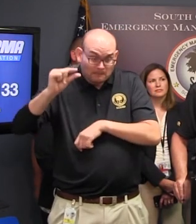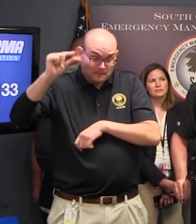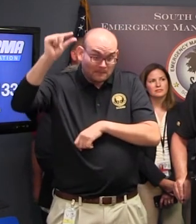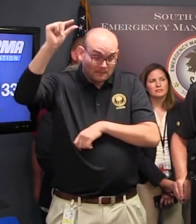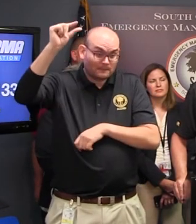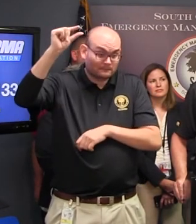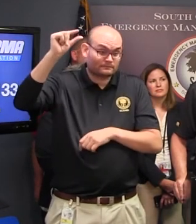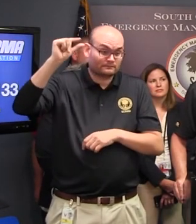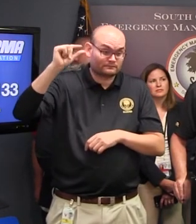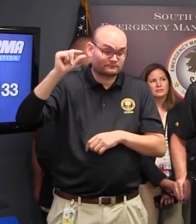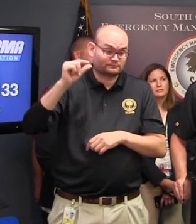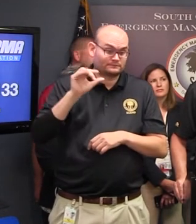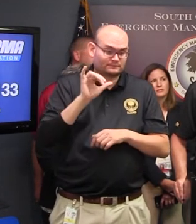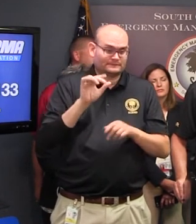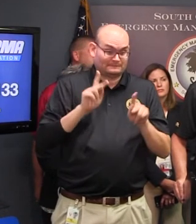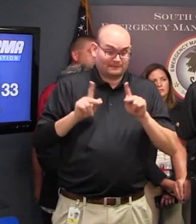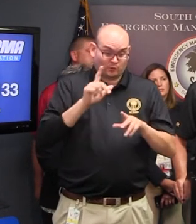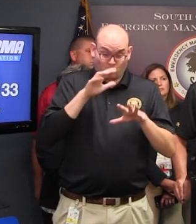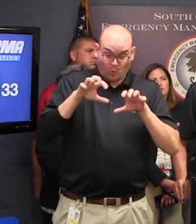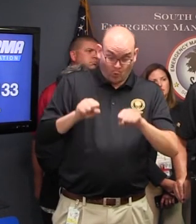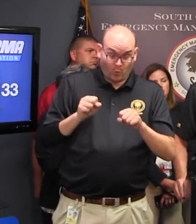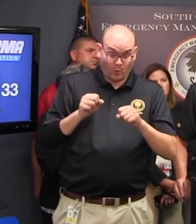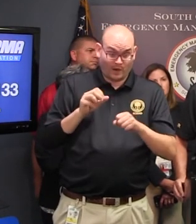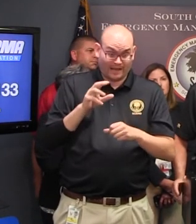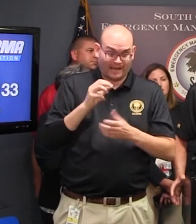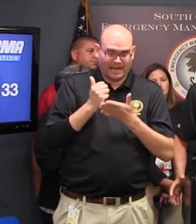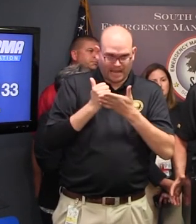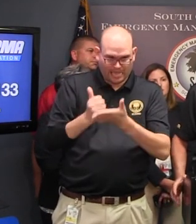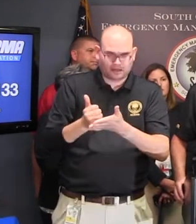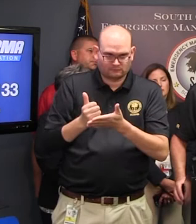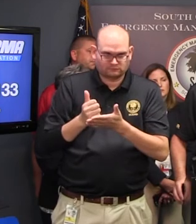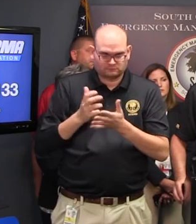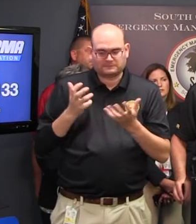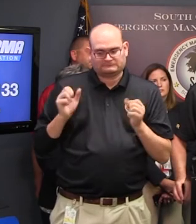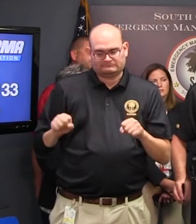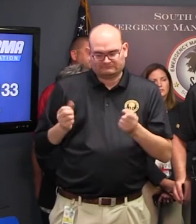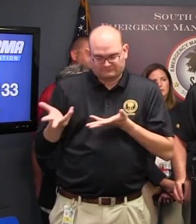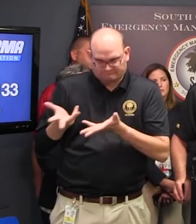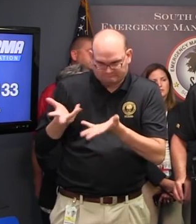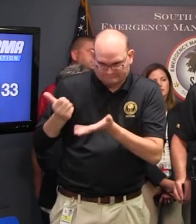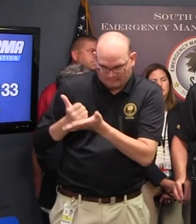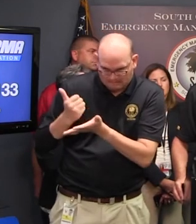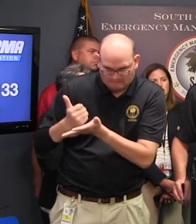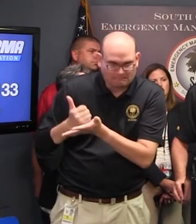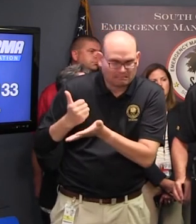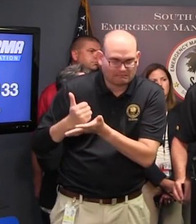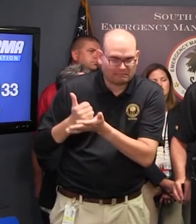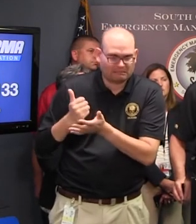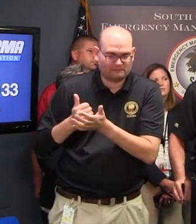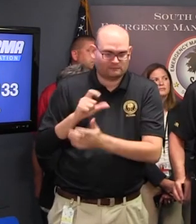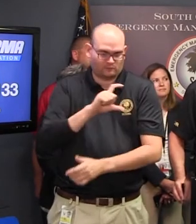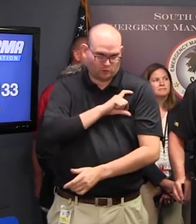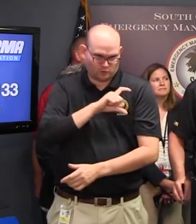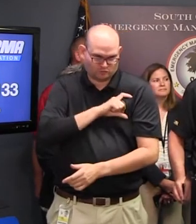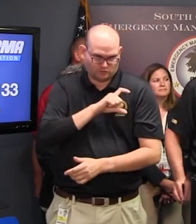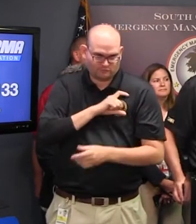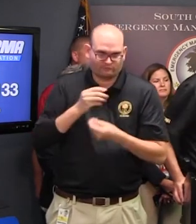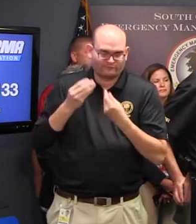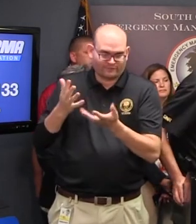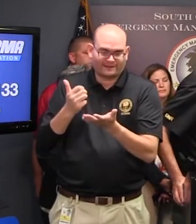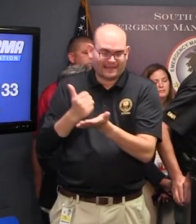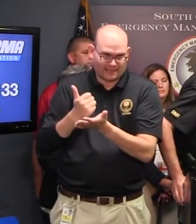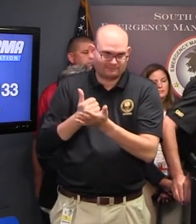for those landowners property owners there that we can do so And work with the law enforcement community to provide any assistance that we can Thank you